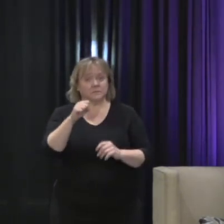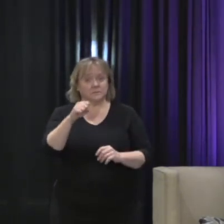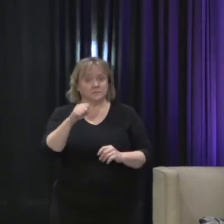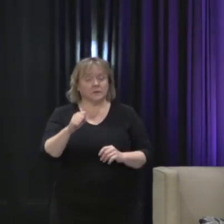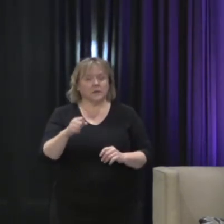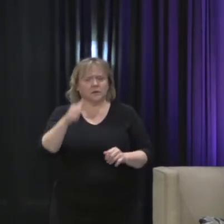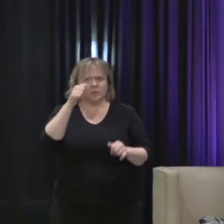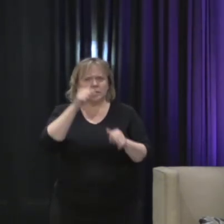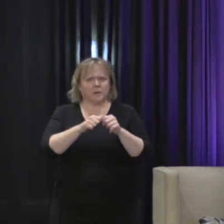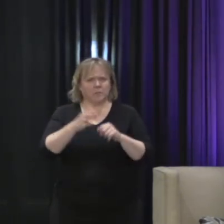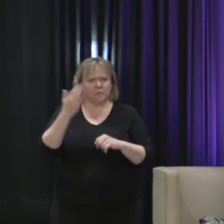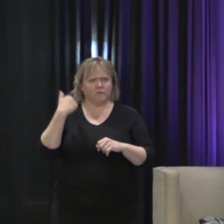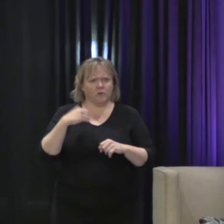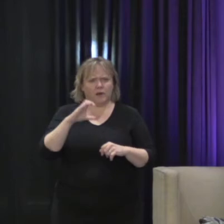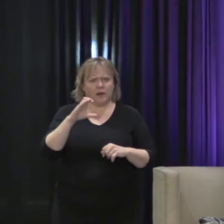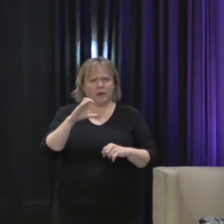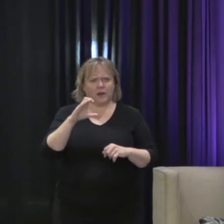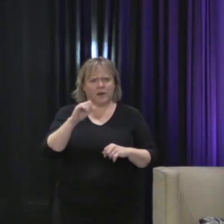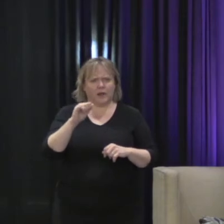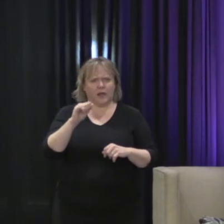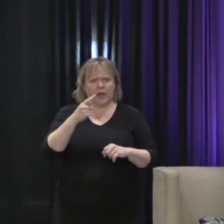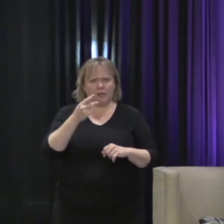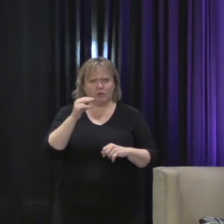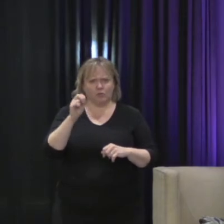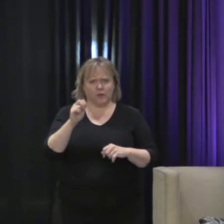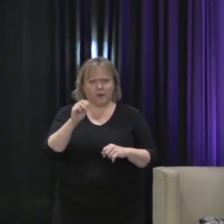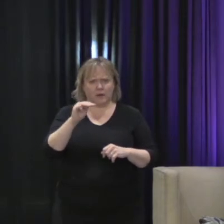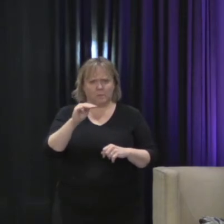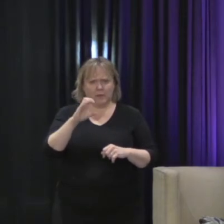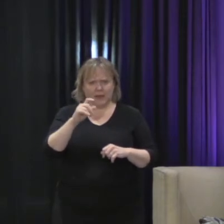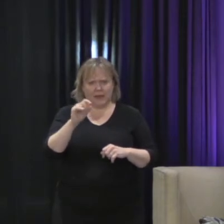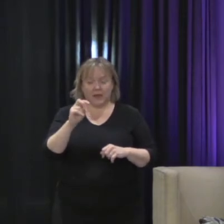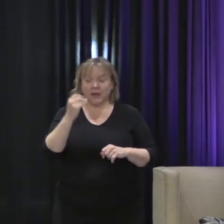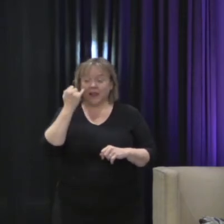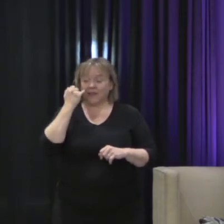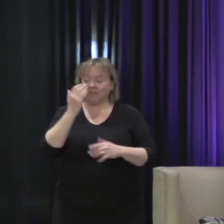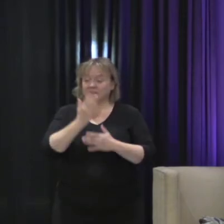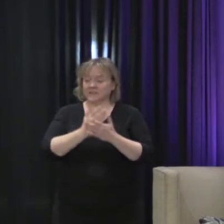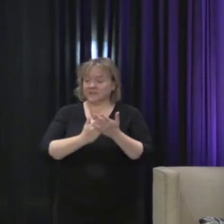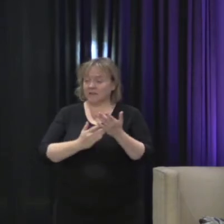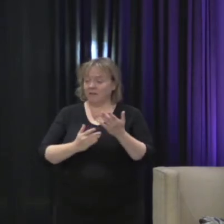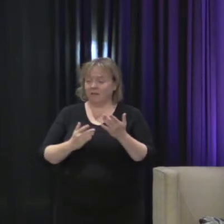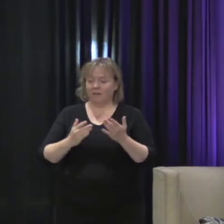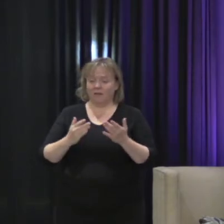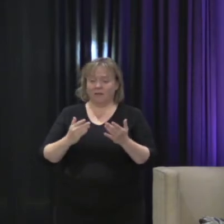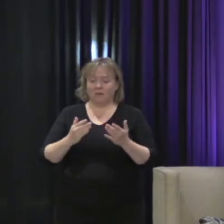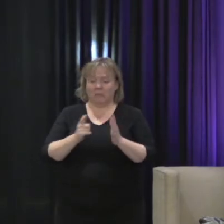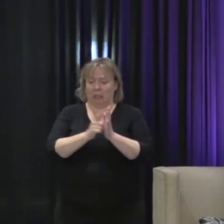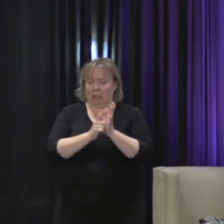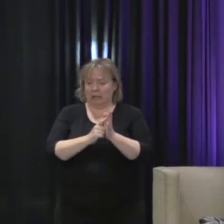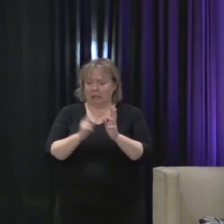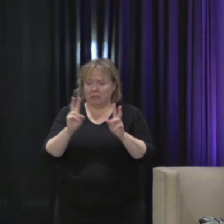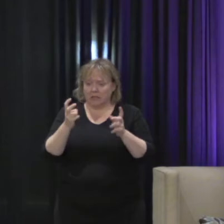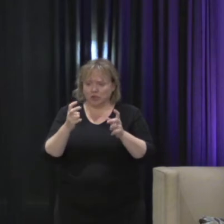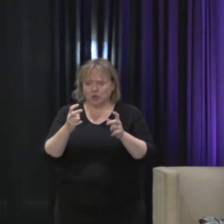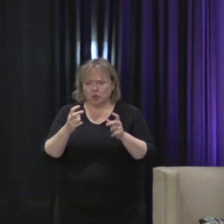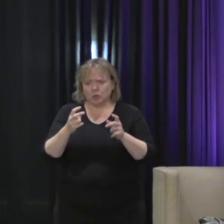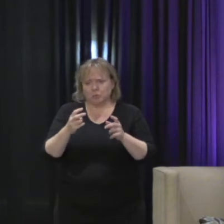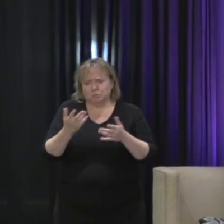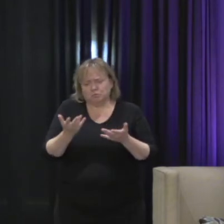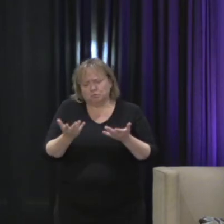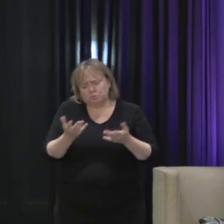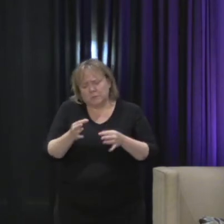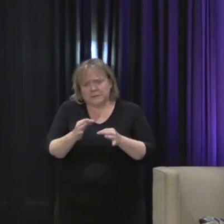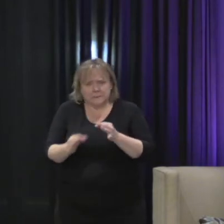Katherine McKinnon's point, sometimes if it's kind of an easy legal issue, if a change in the law can kind of easily change behavior,